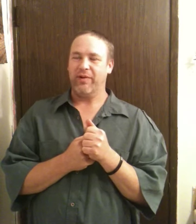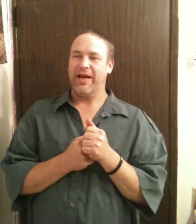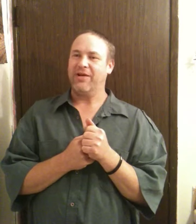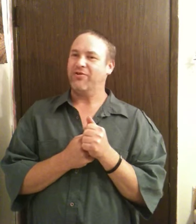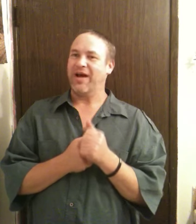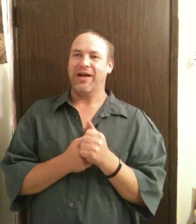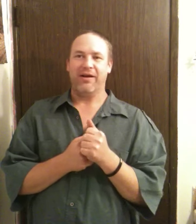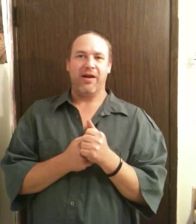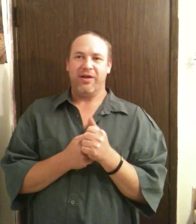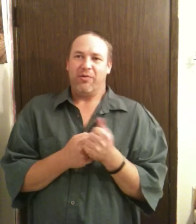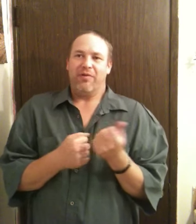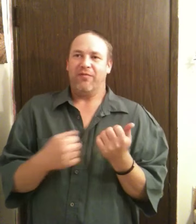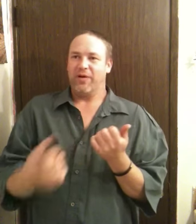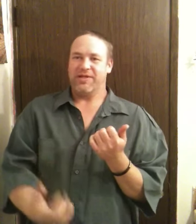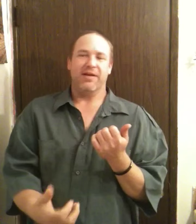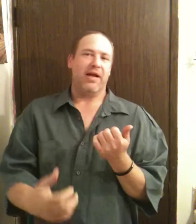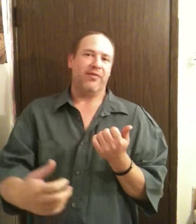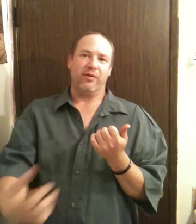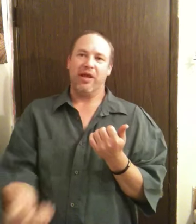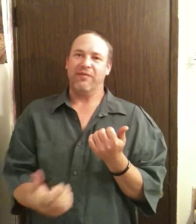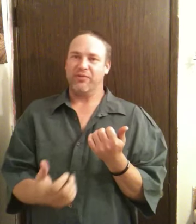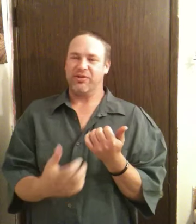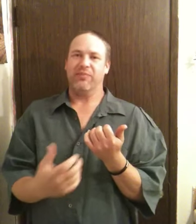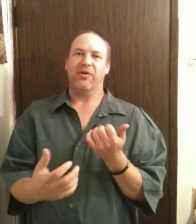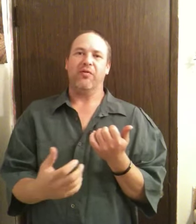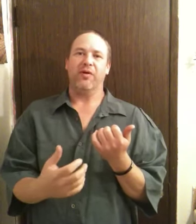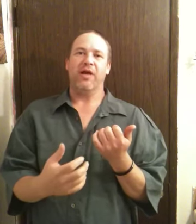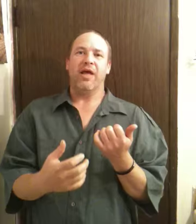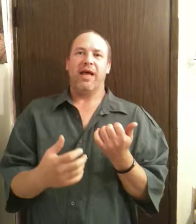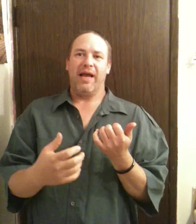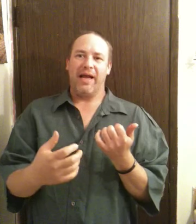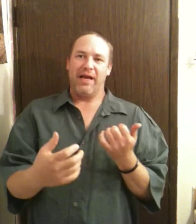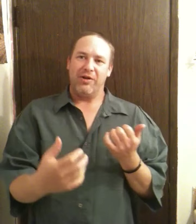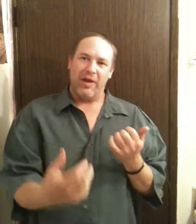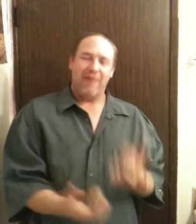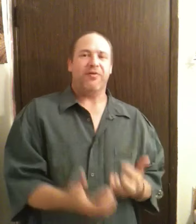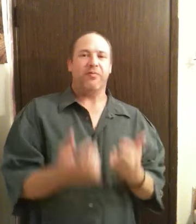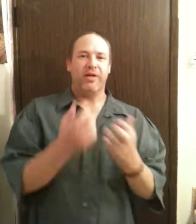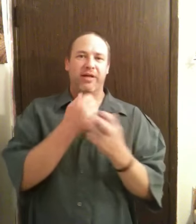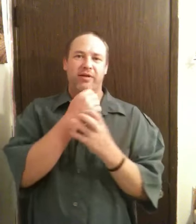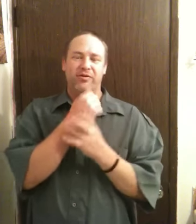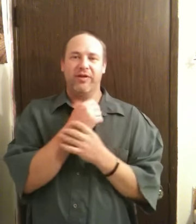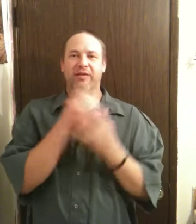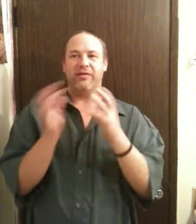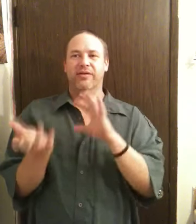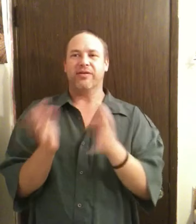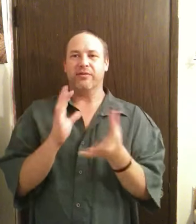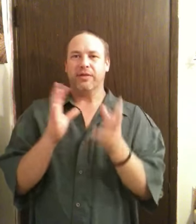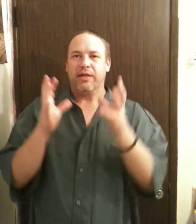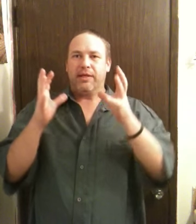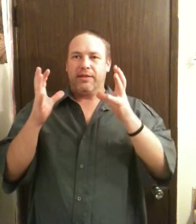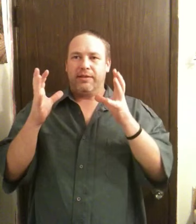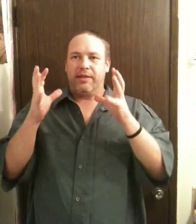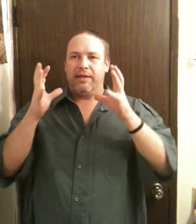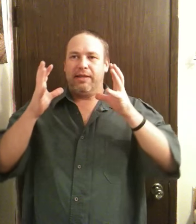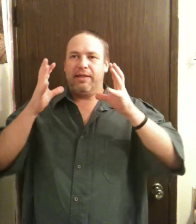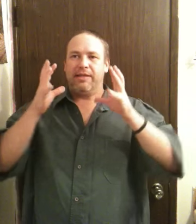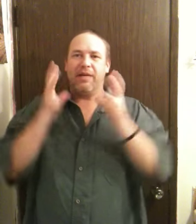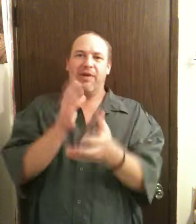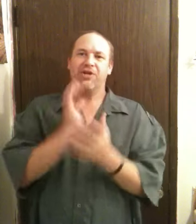way and you want to voice a ninth or an eleventh or something over it and you have to redo that. So it's not about